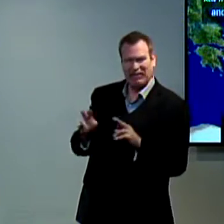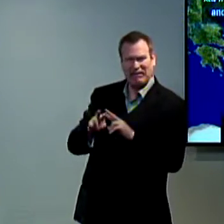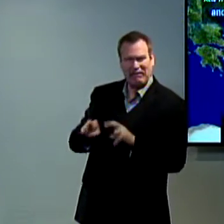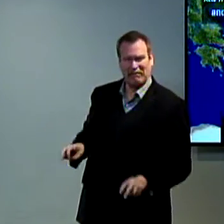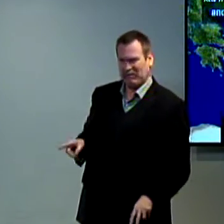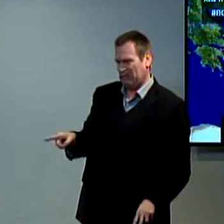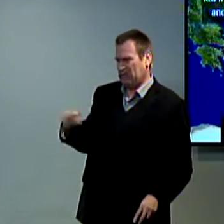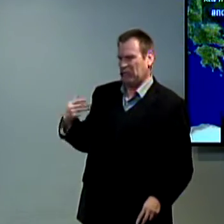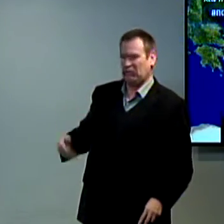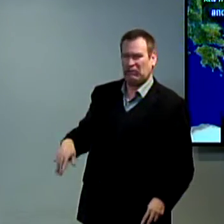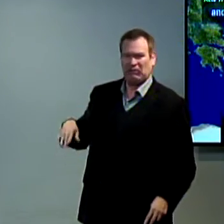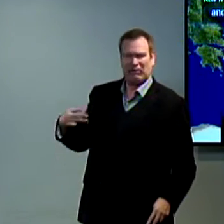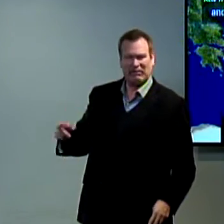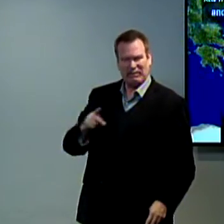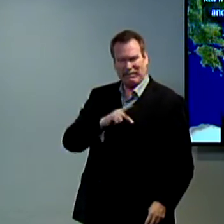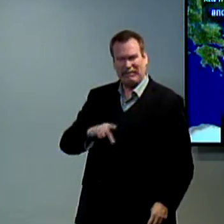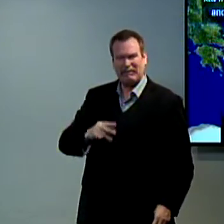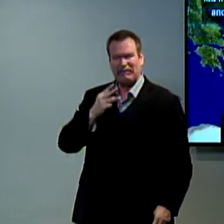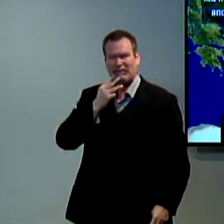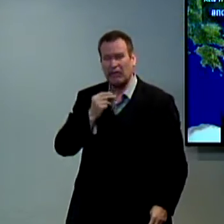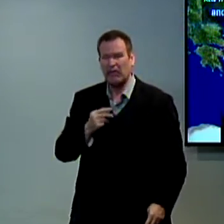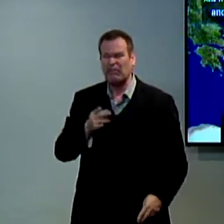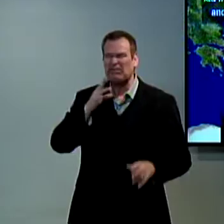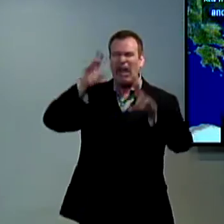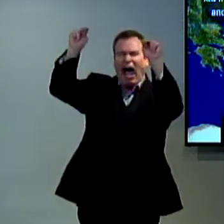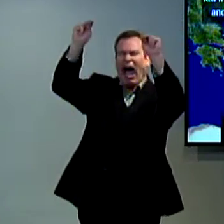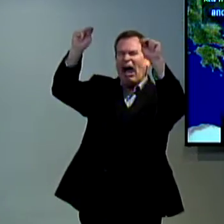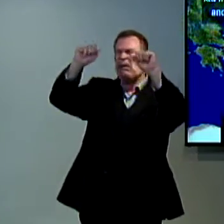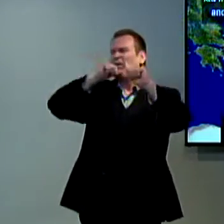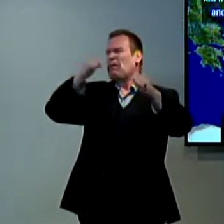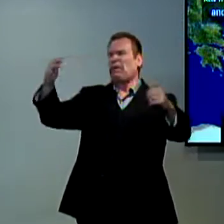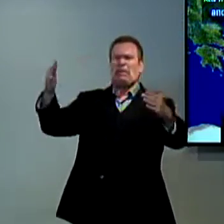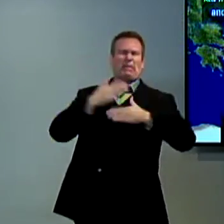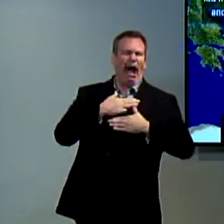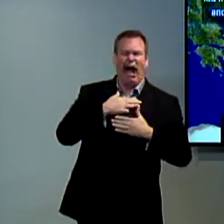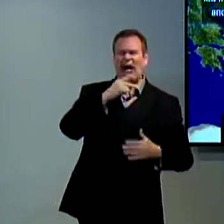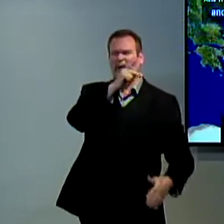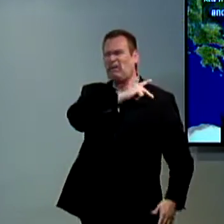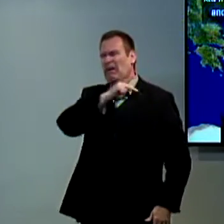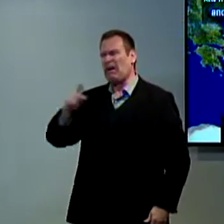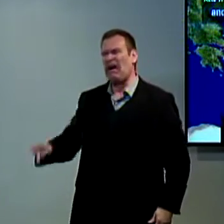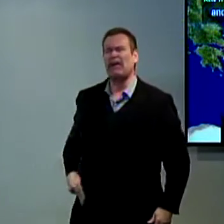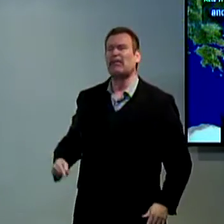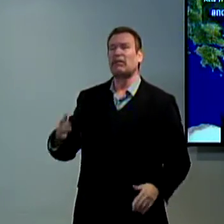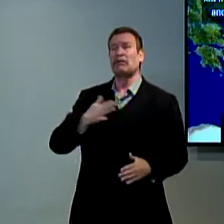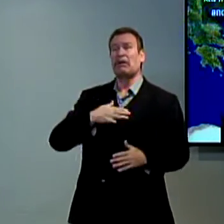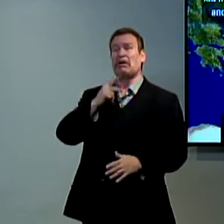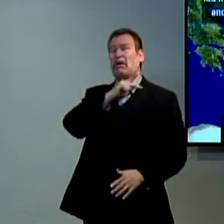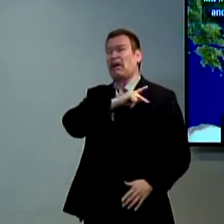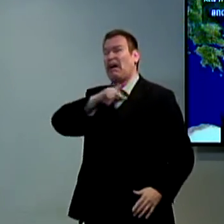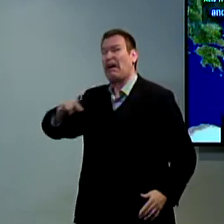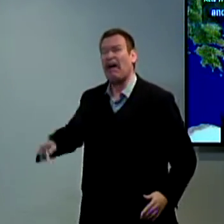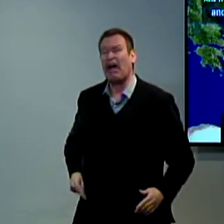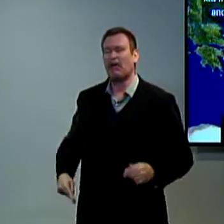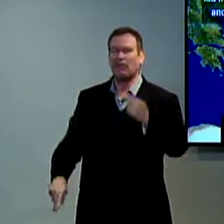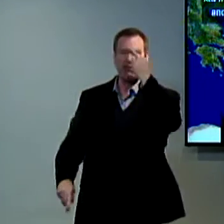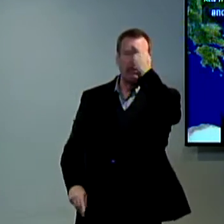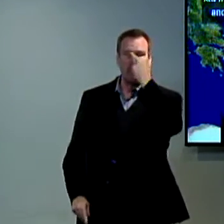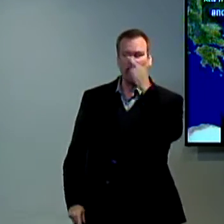king of the Jews go behind us and they said no we don't want him as our king we